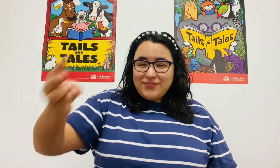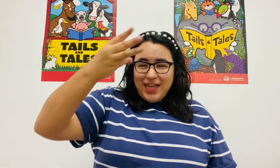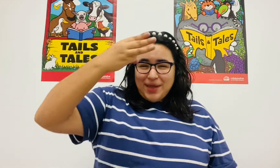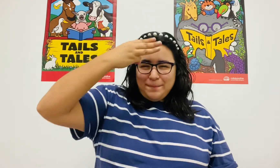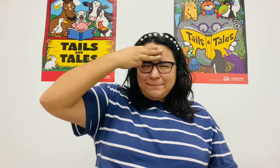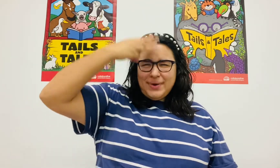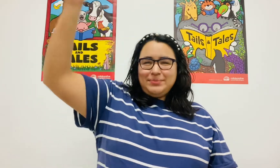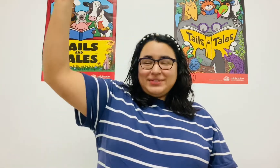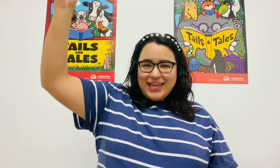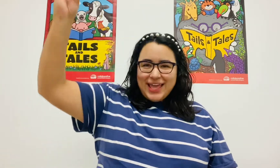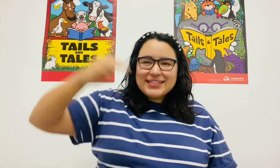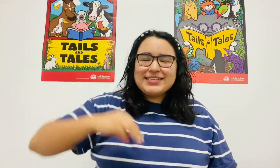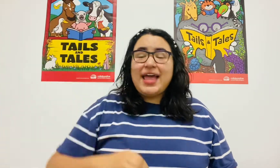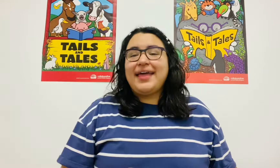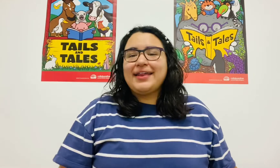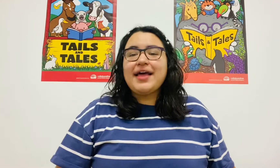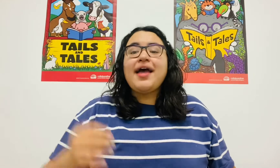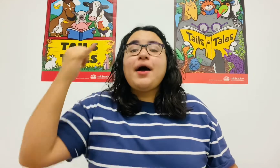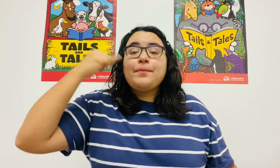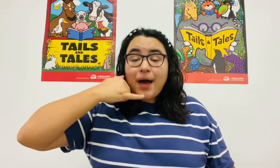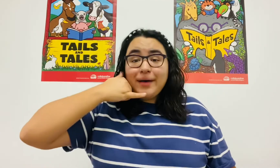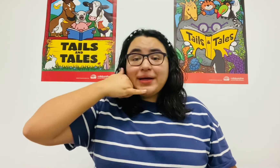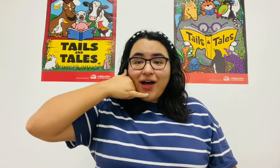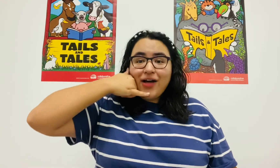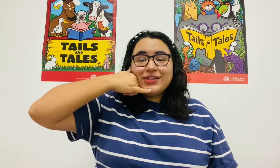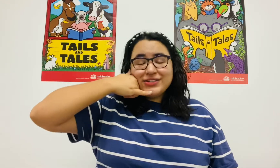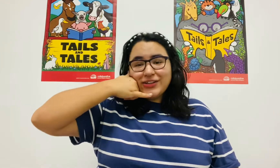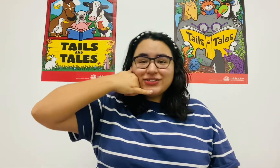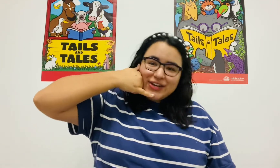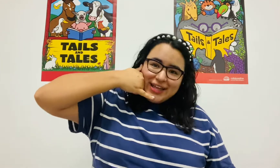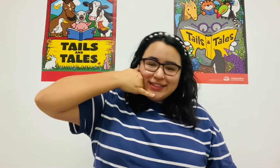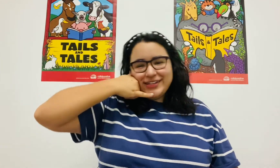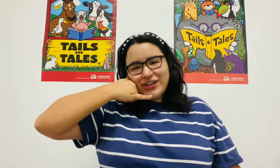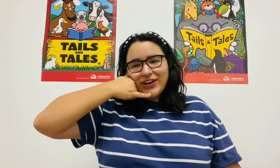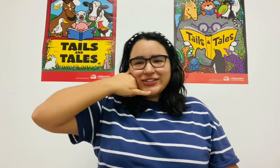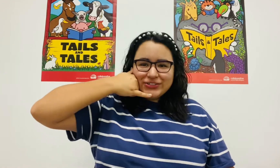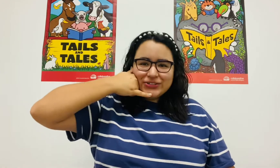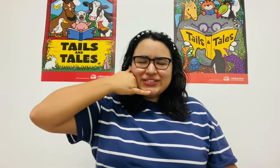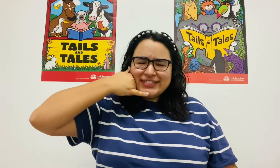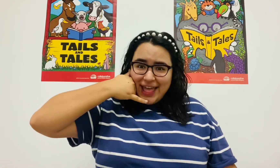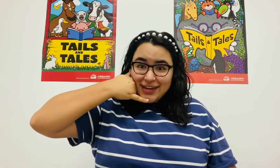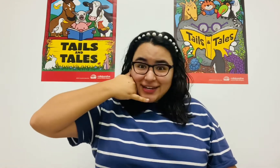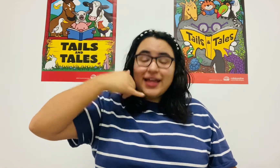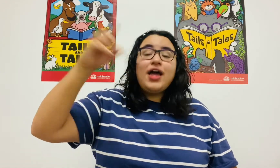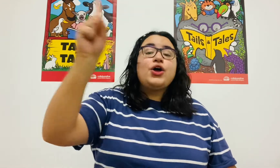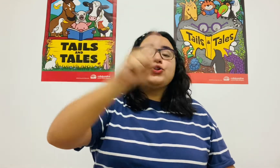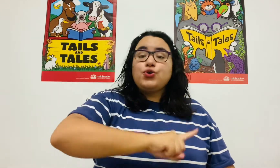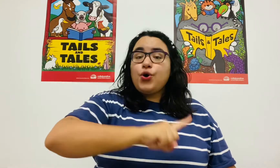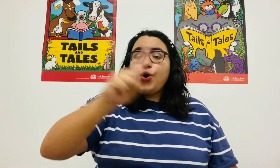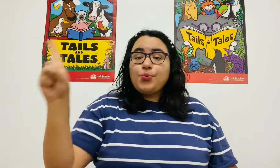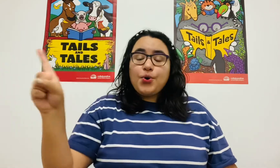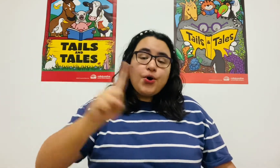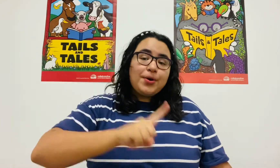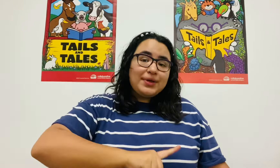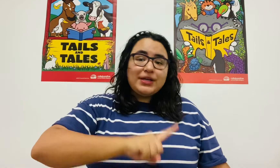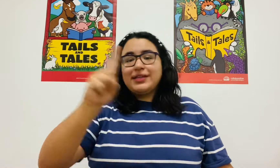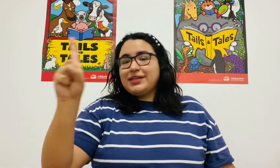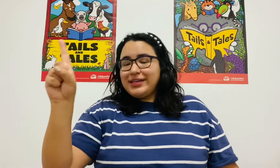and bumped his head. Mama called the doctor and the doctor said, no more monkeys